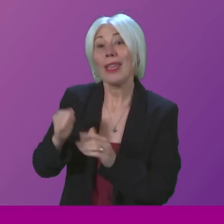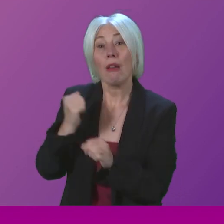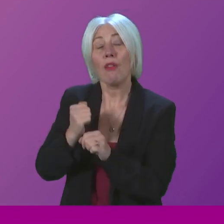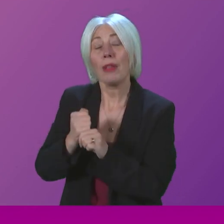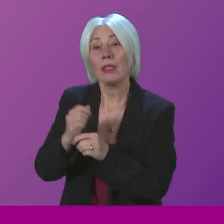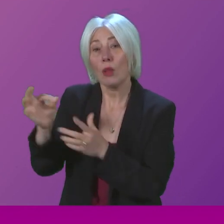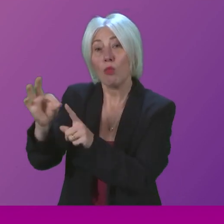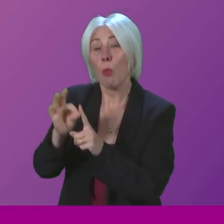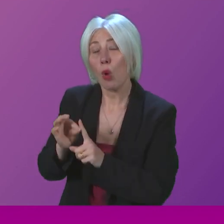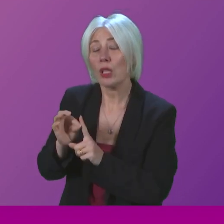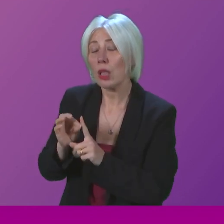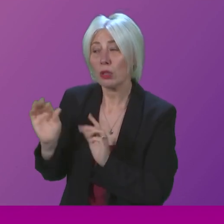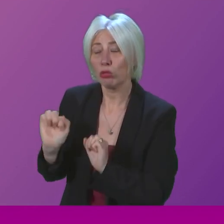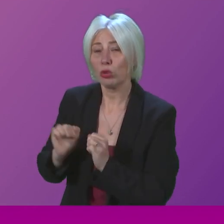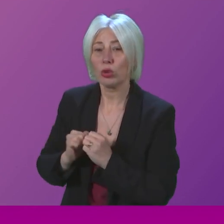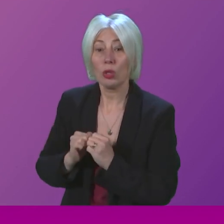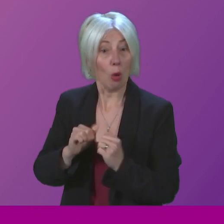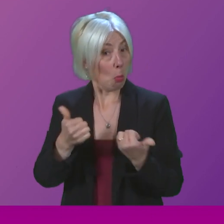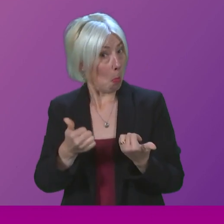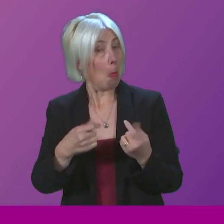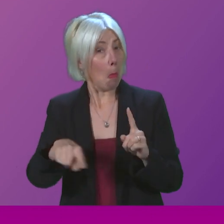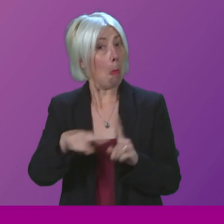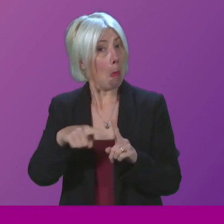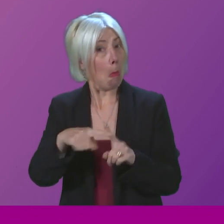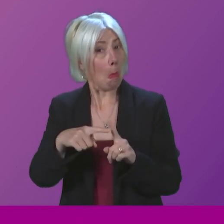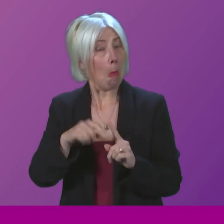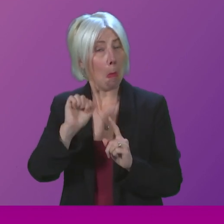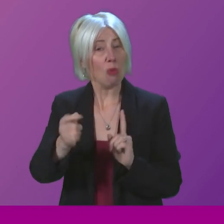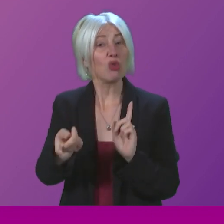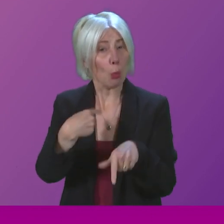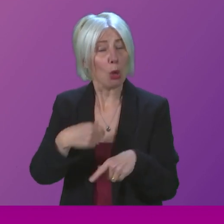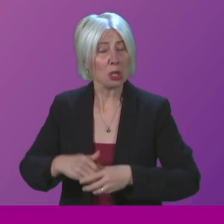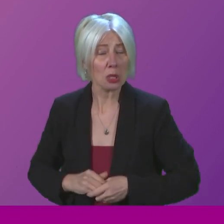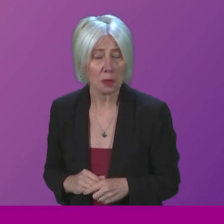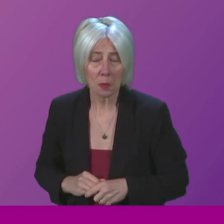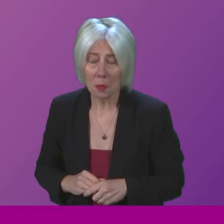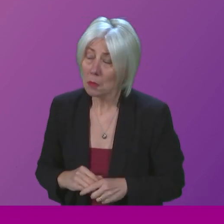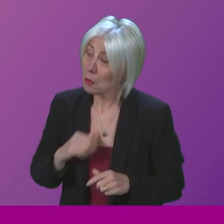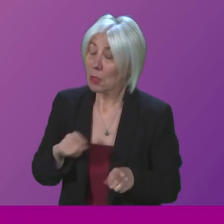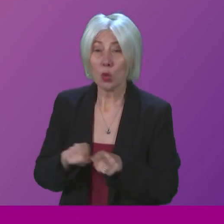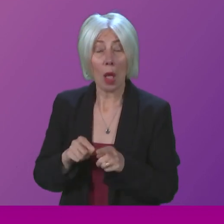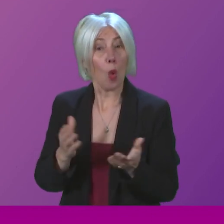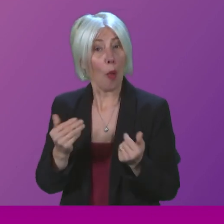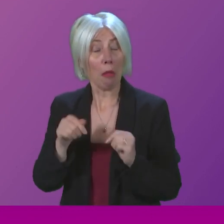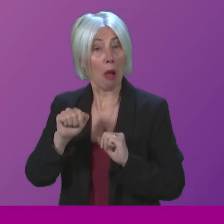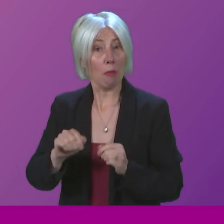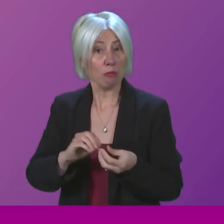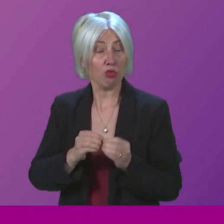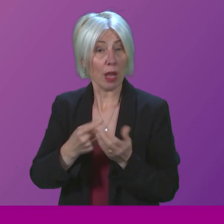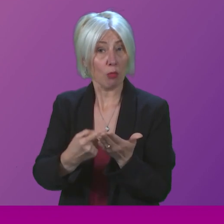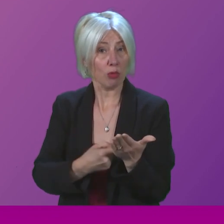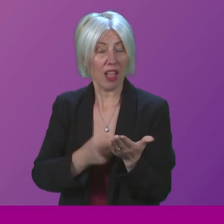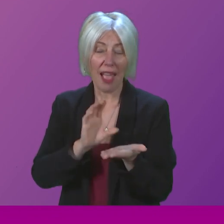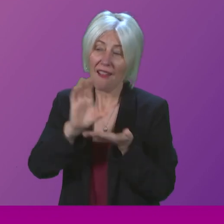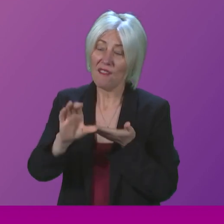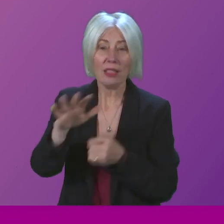Kerr. Well, I welcome the positivity of the First Minister's response, and I welcome the proposal to create investment zones